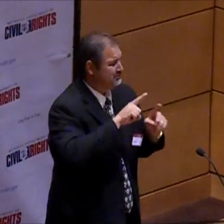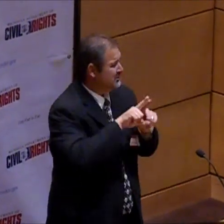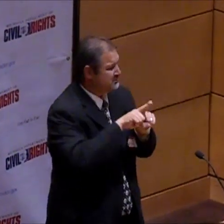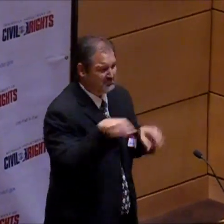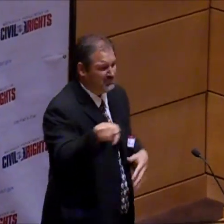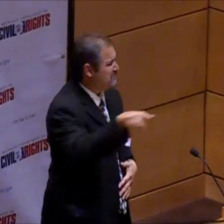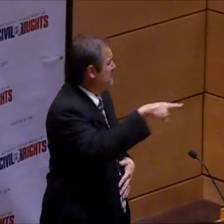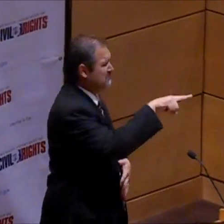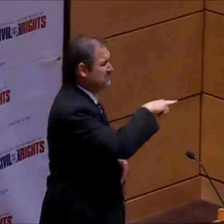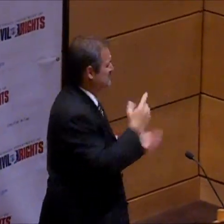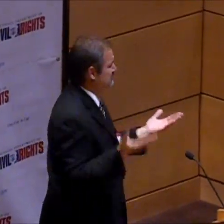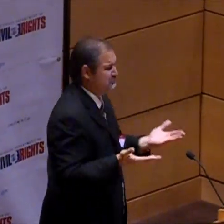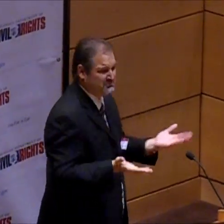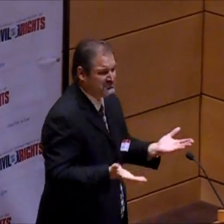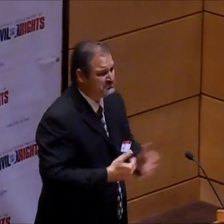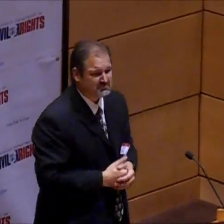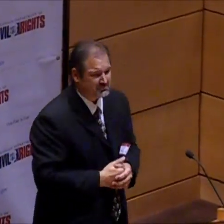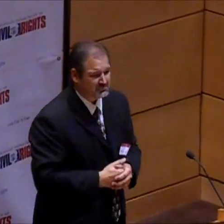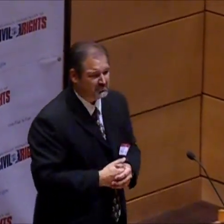And we're pursuing the American Dream just as you are.